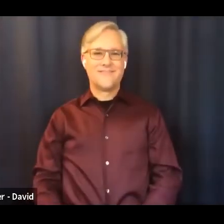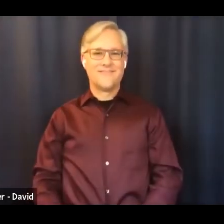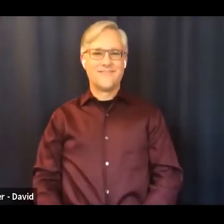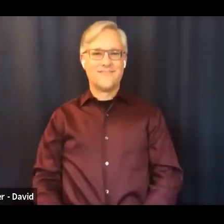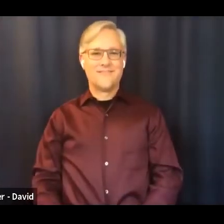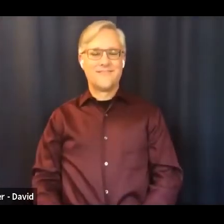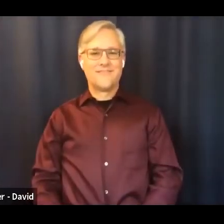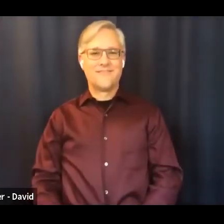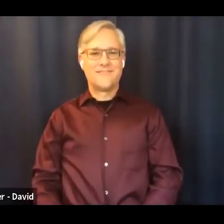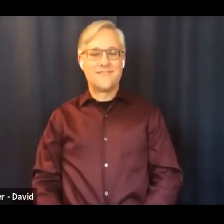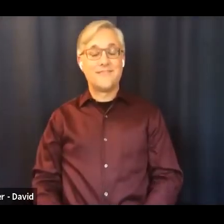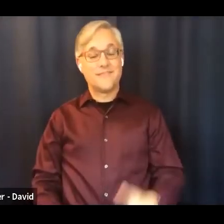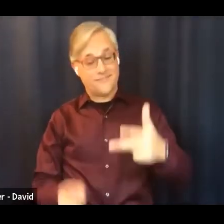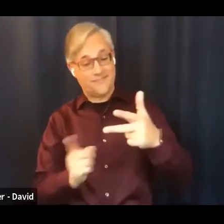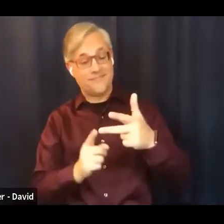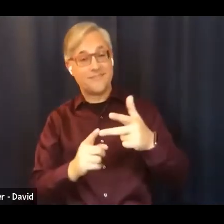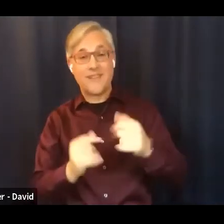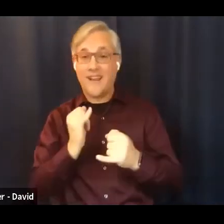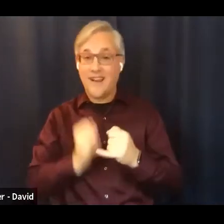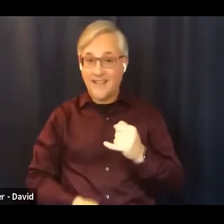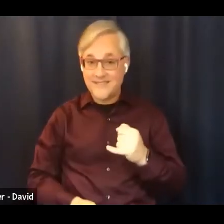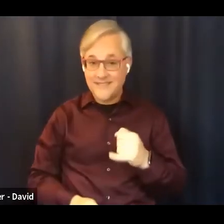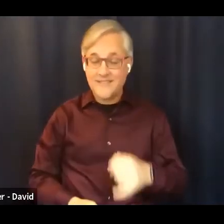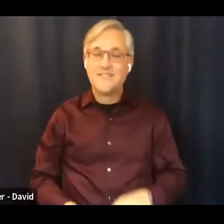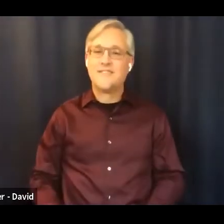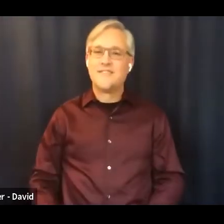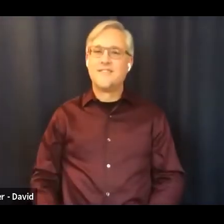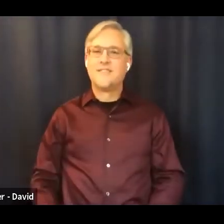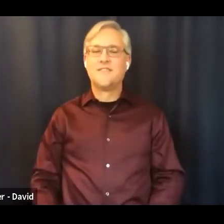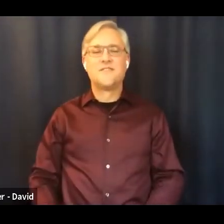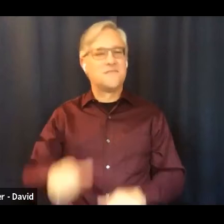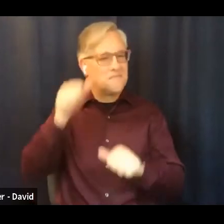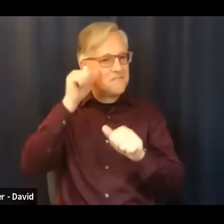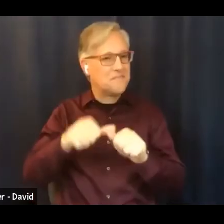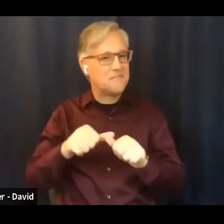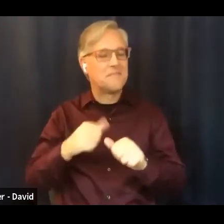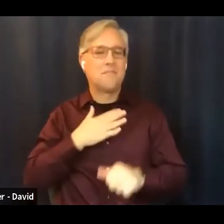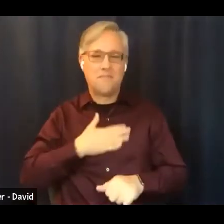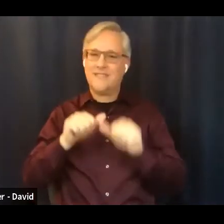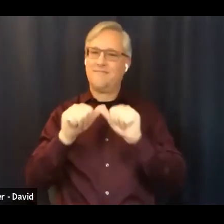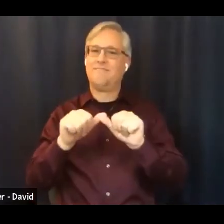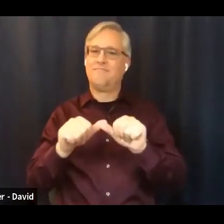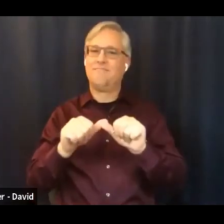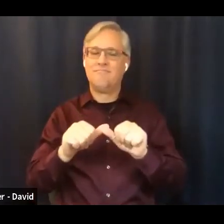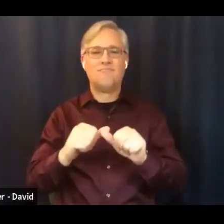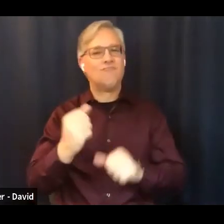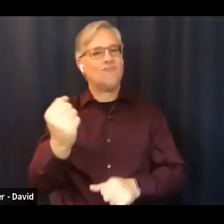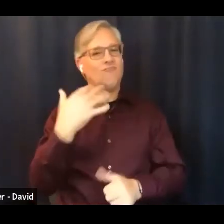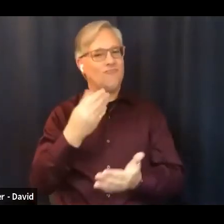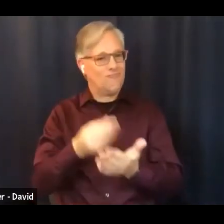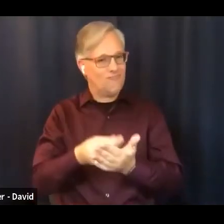lastly just a reminder to continue to support bread of life with your financial gifts with your money